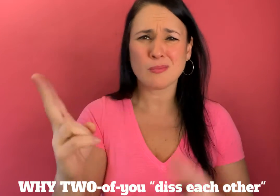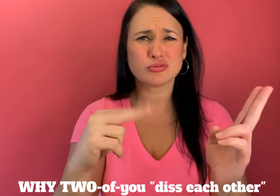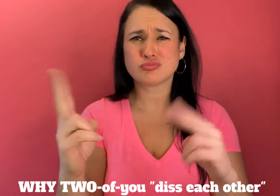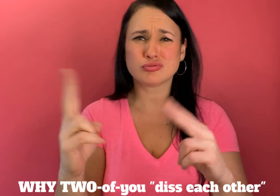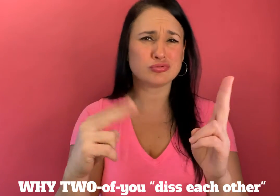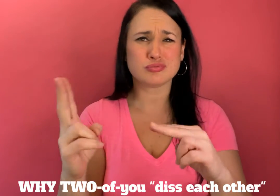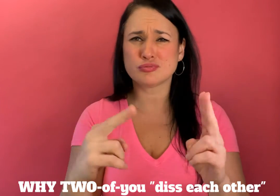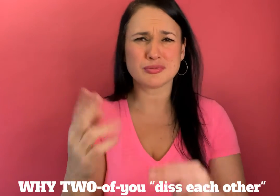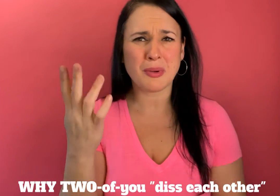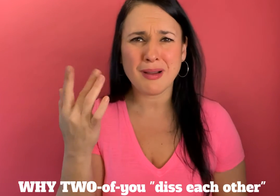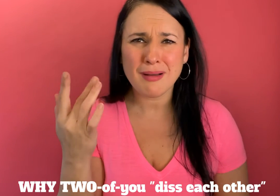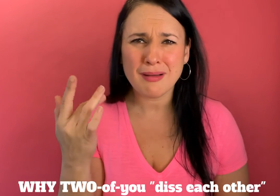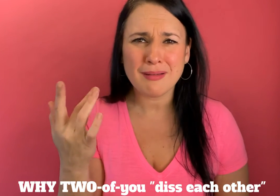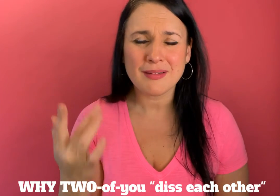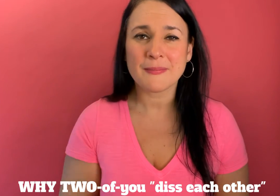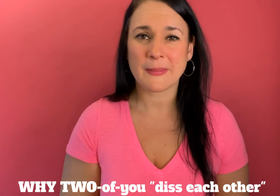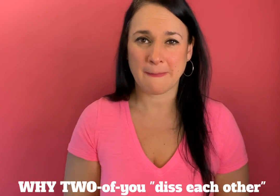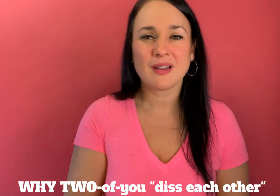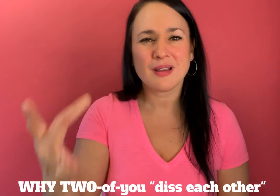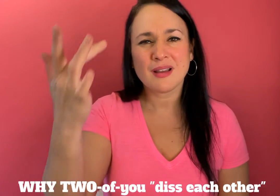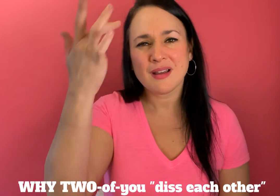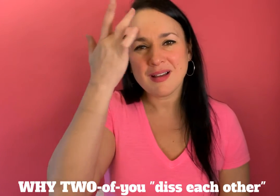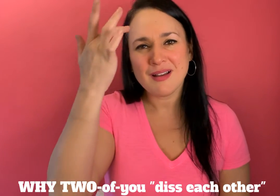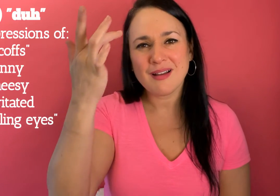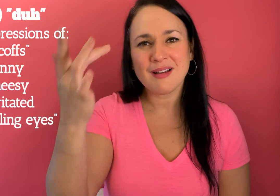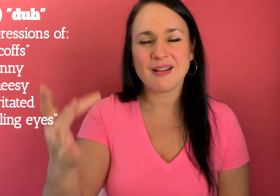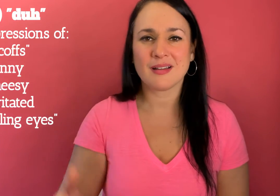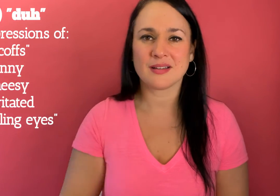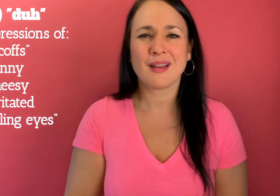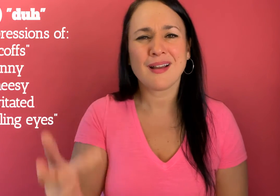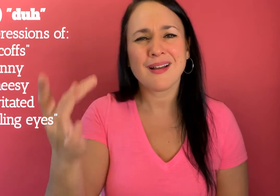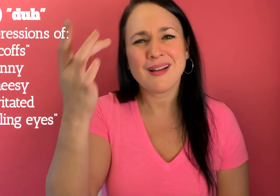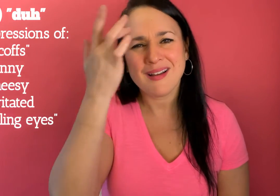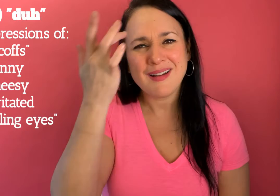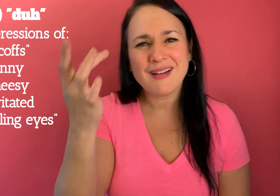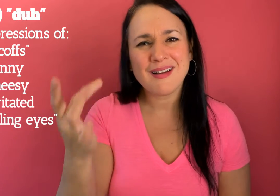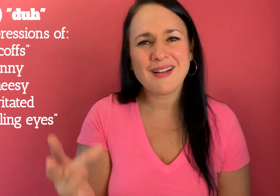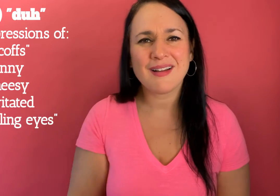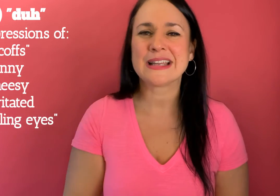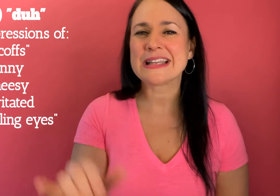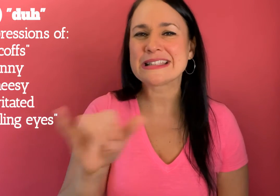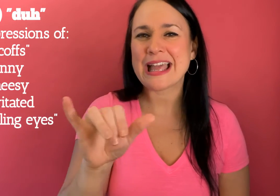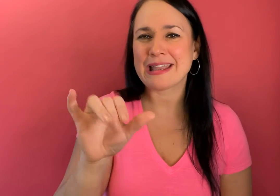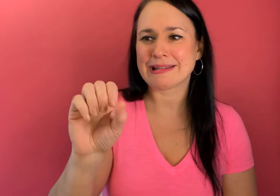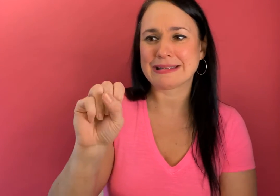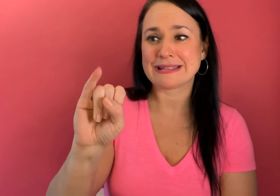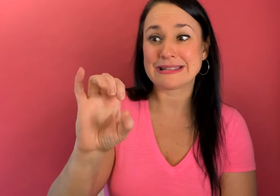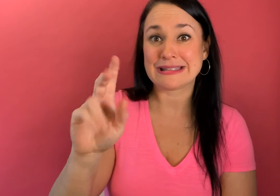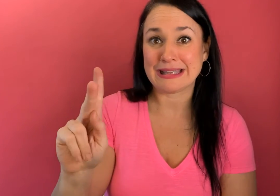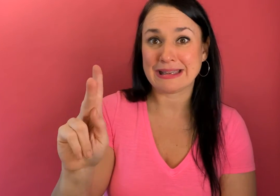why are those two dissing each other like duh um it's it's the